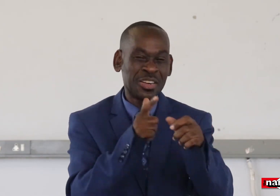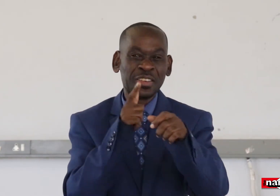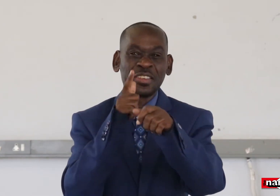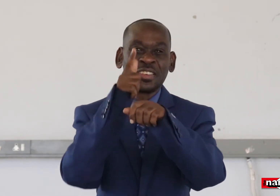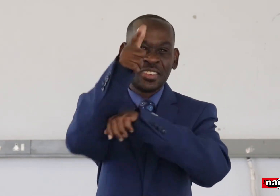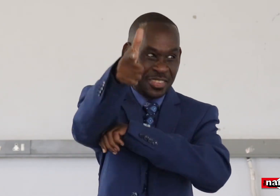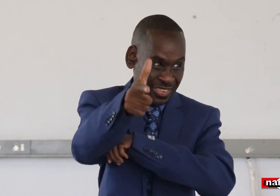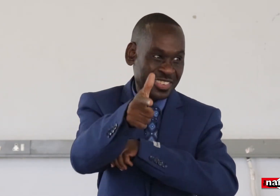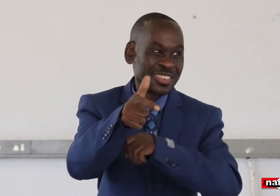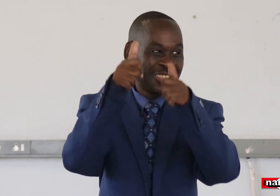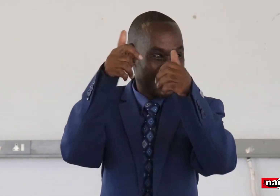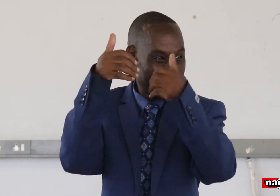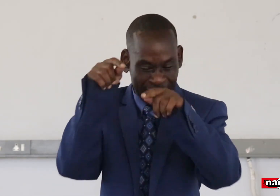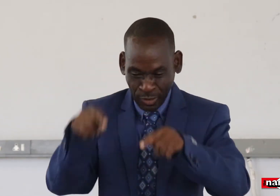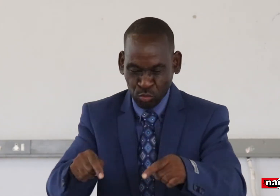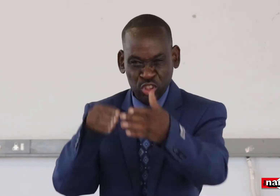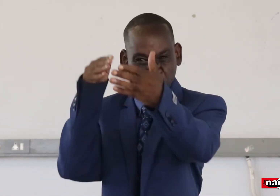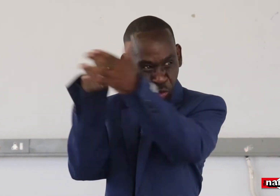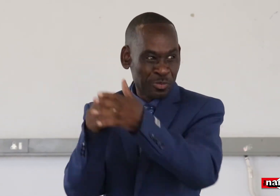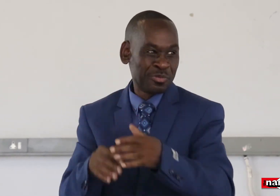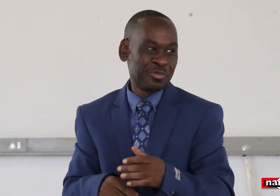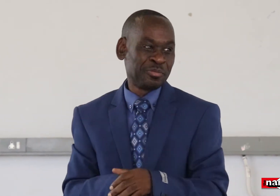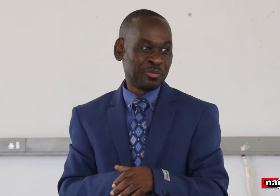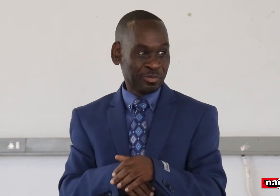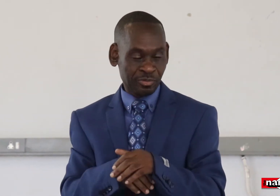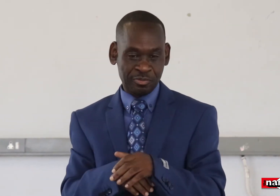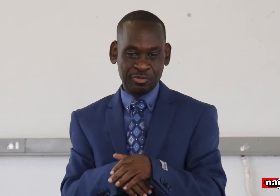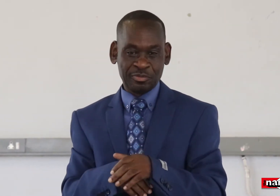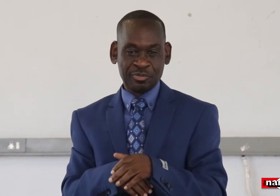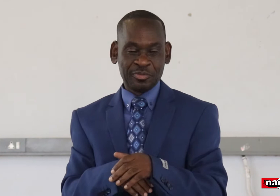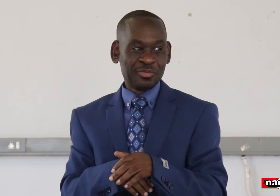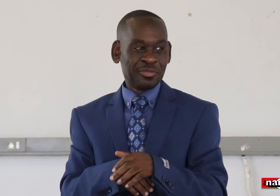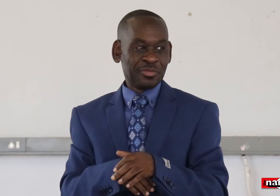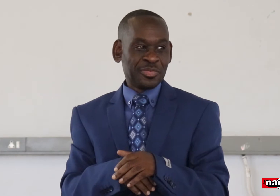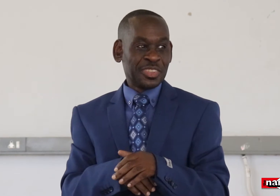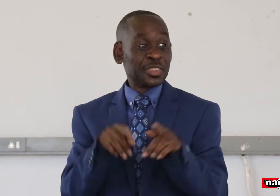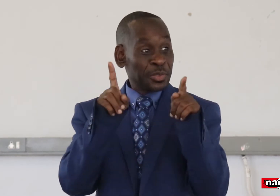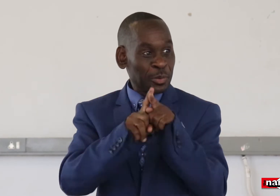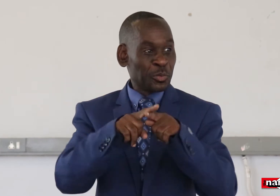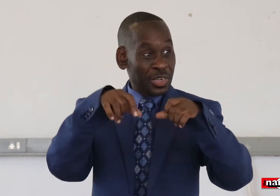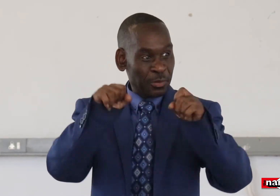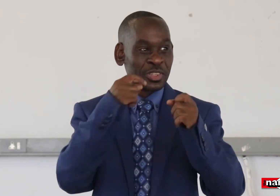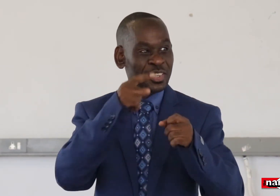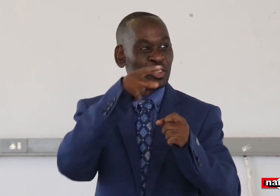So they were trained to solve, how to solve the problem, but still, things are just continuing.